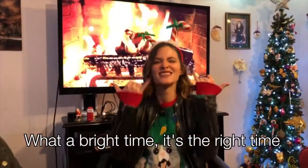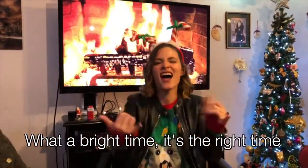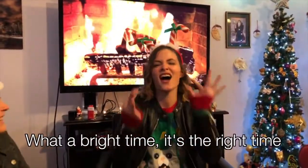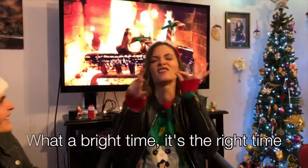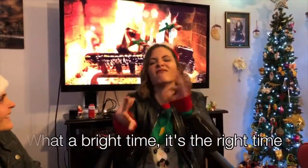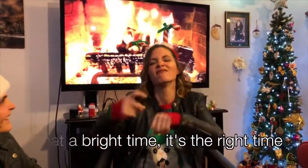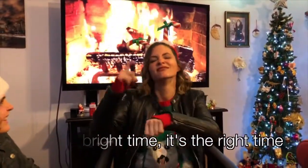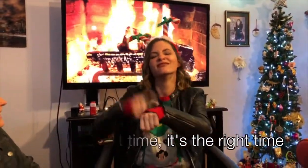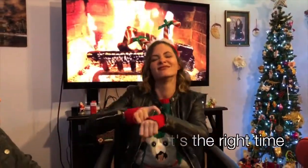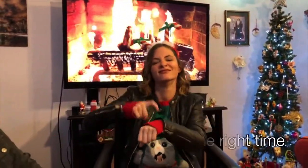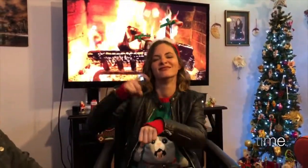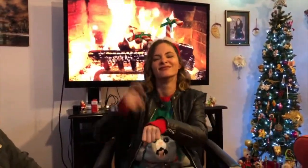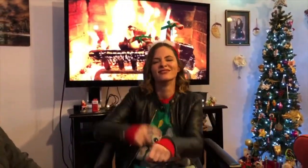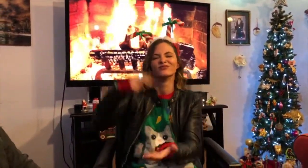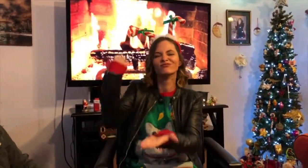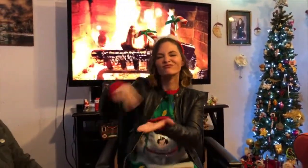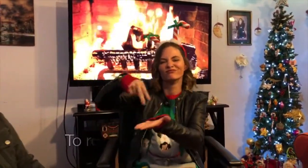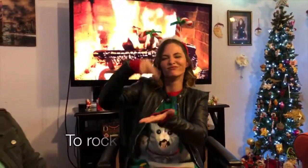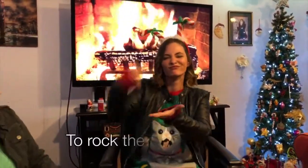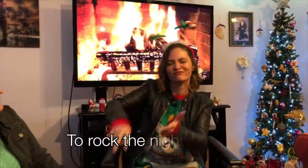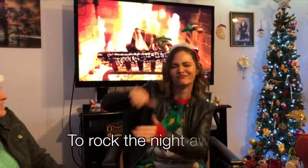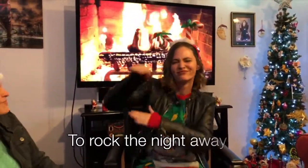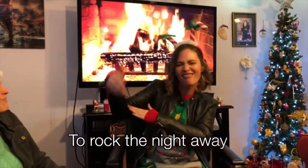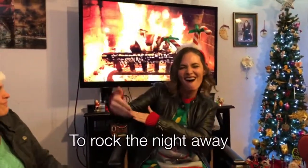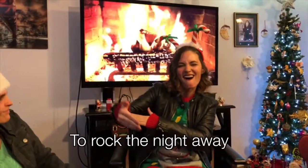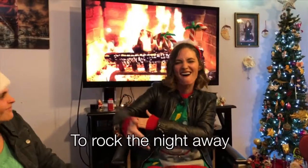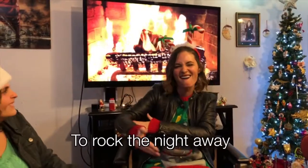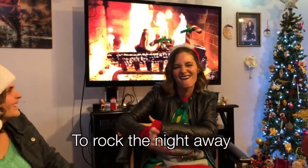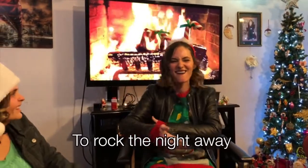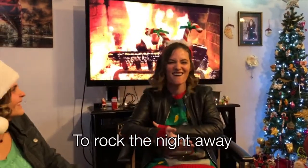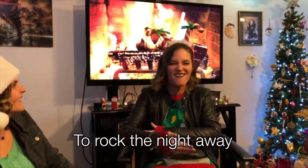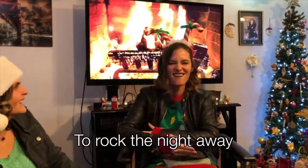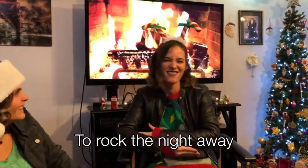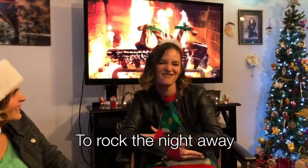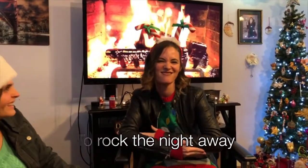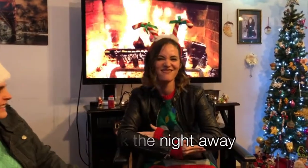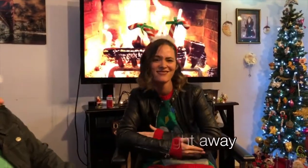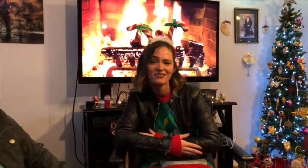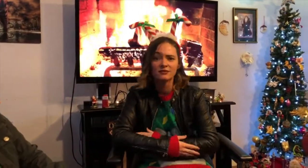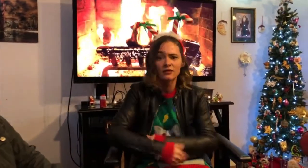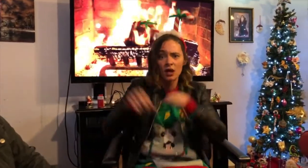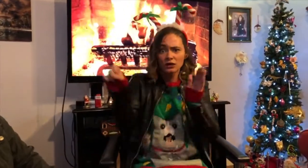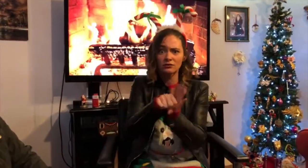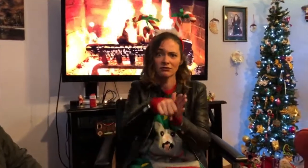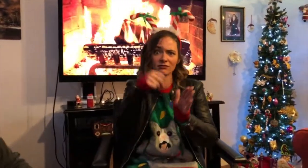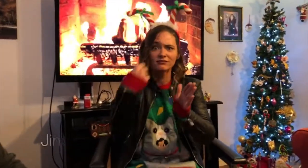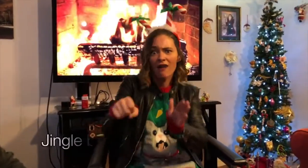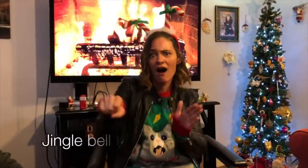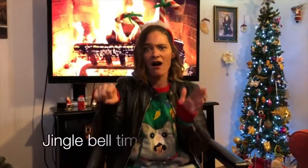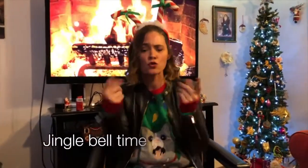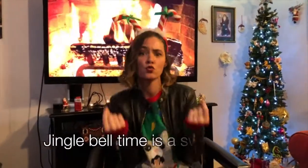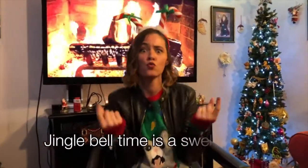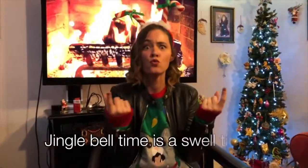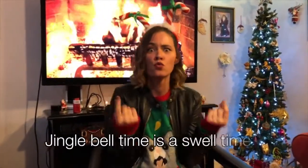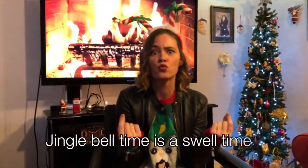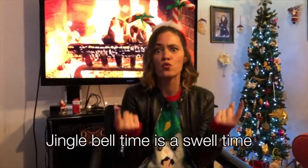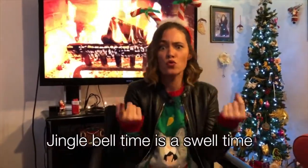it's the right time To rock the night away Jingle Bell time